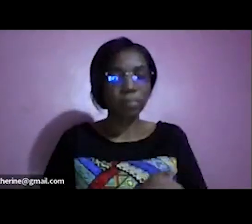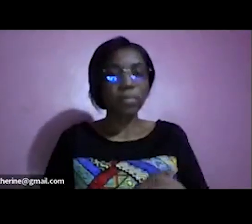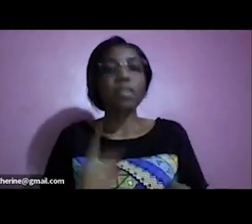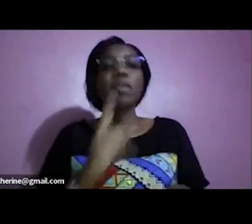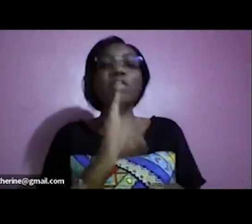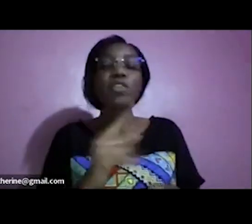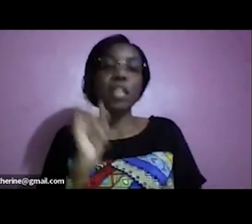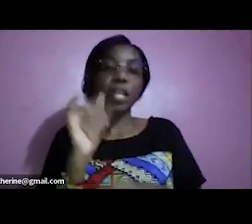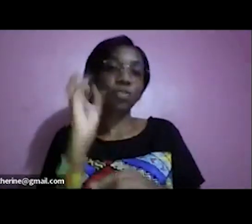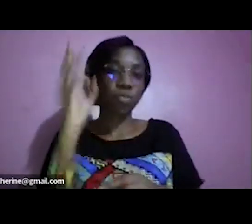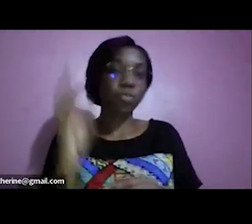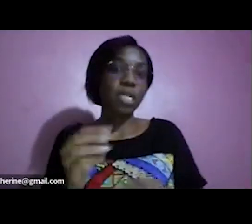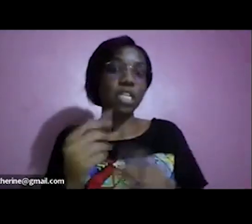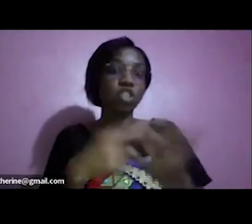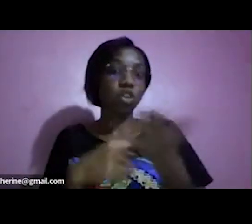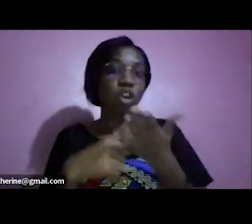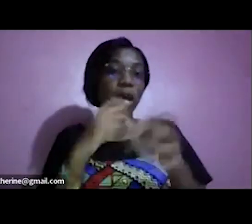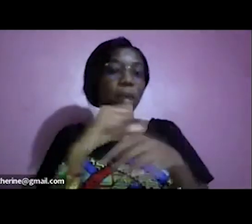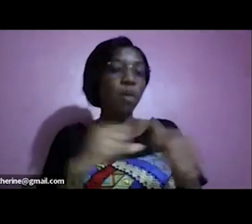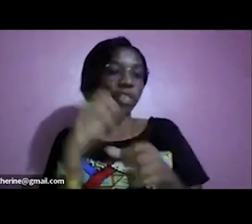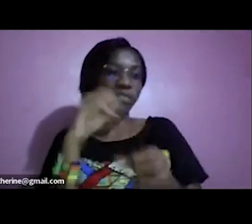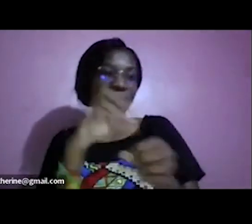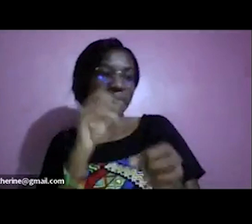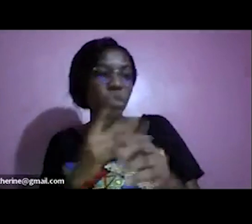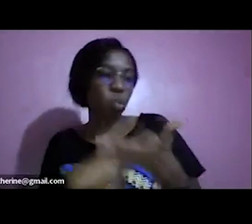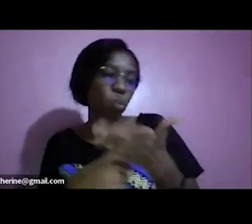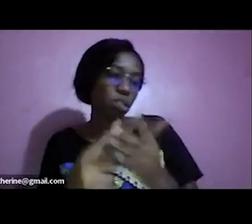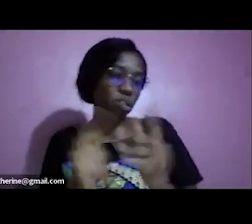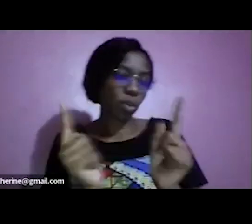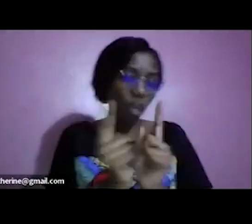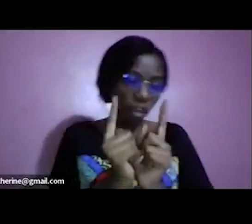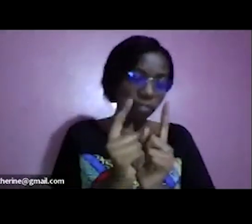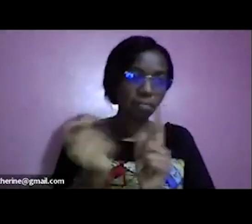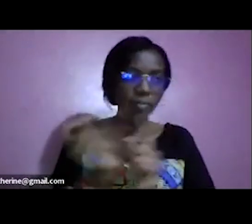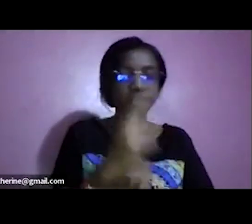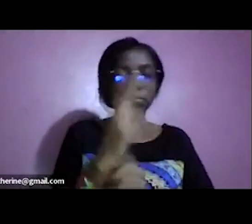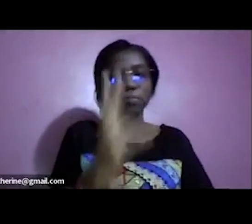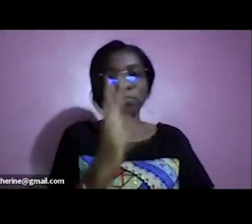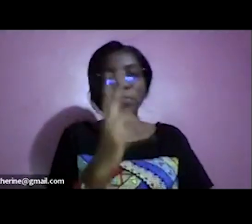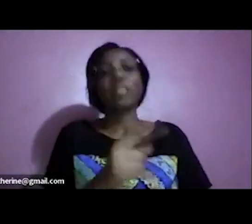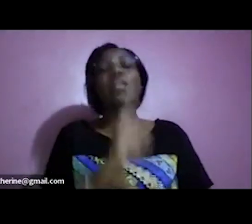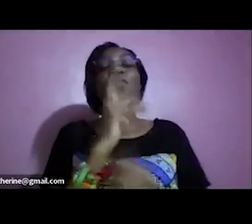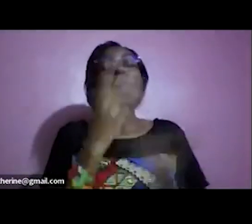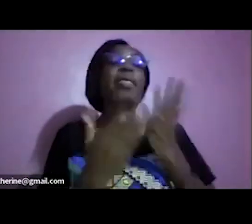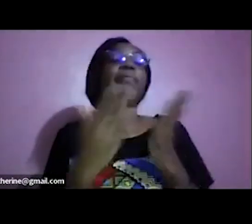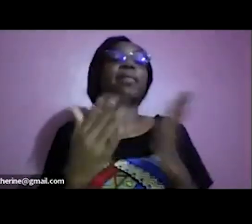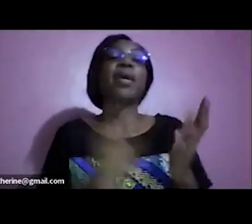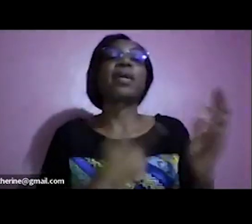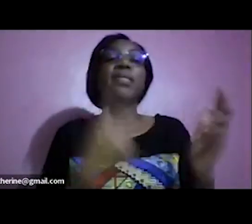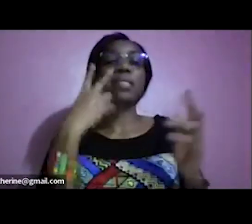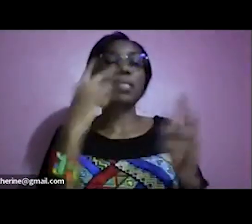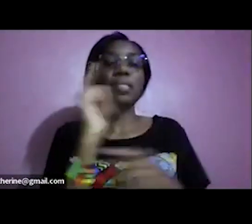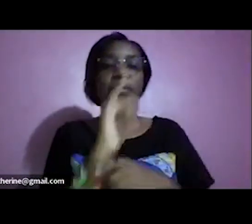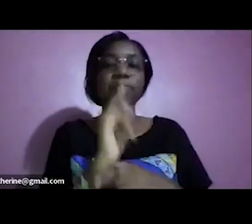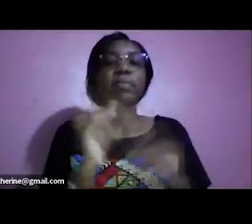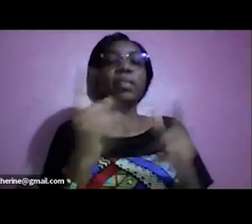investment uh there in a few weeks uh within the month of february so maybe you can look out for that but apollo if you have one